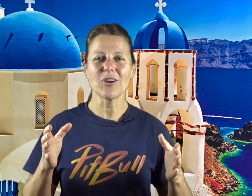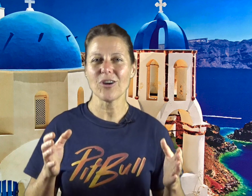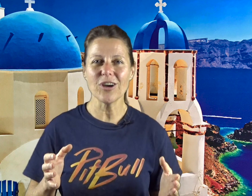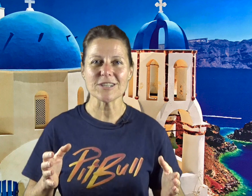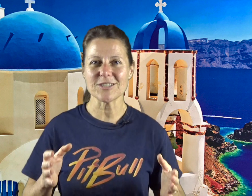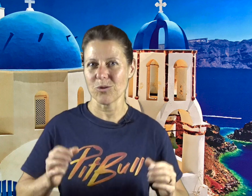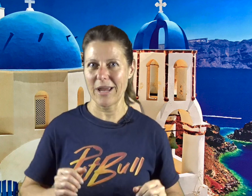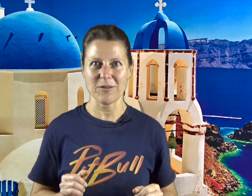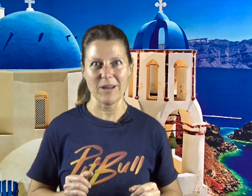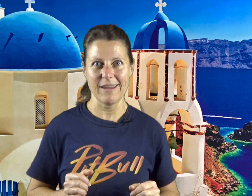cursed around money.